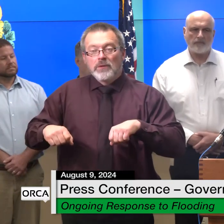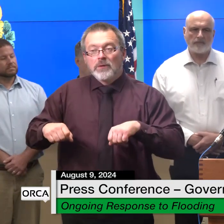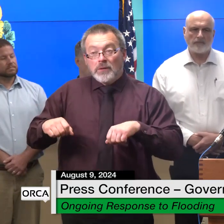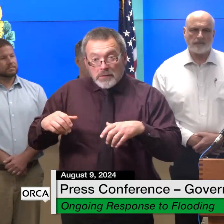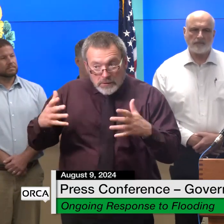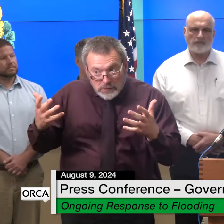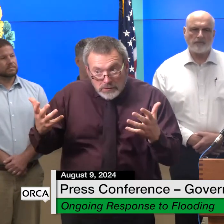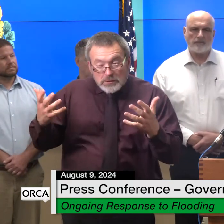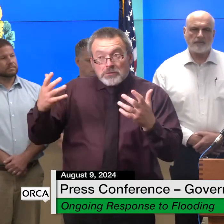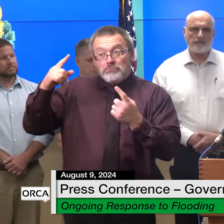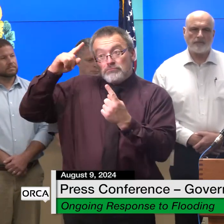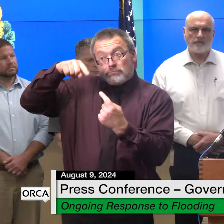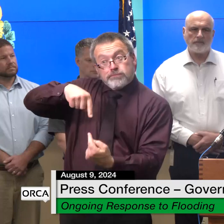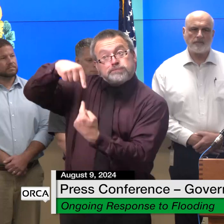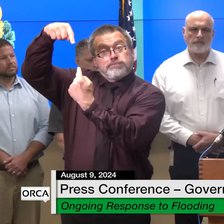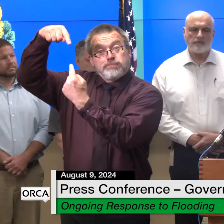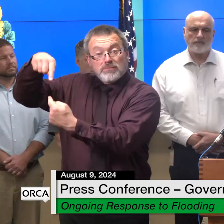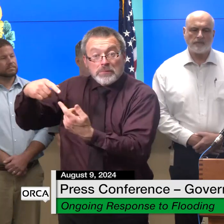southern vermont